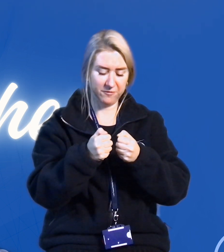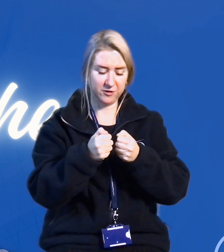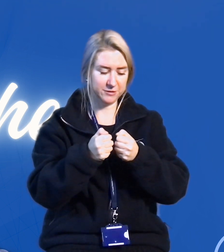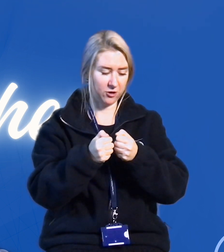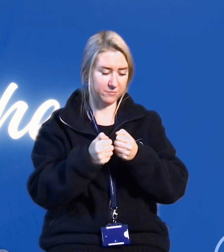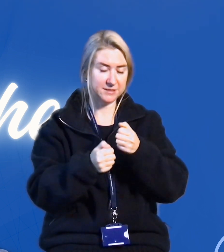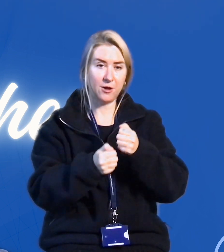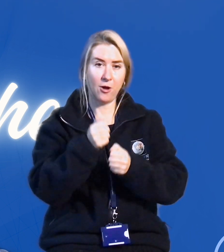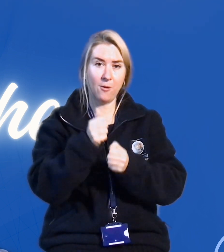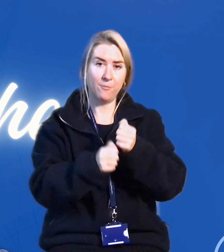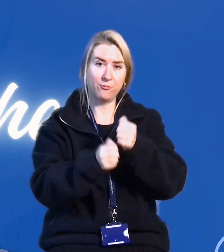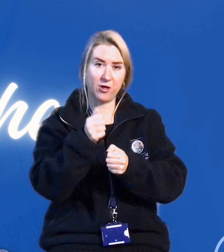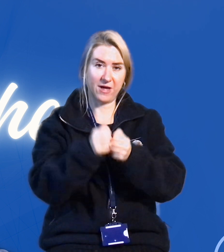few times. Brother.